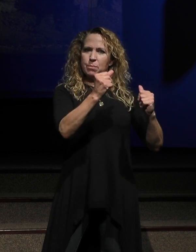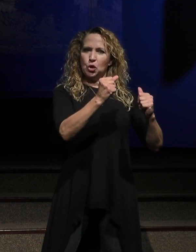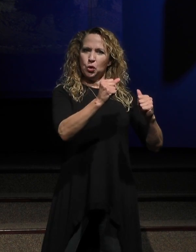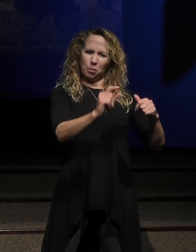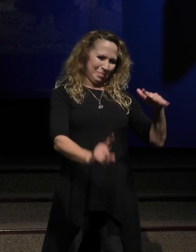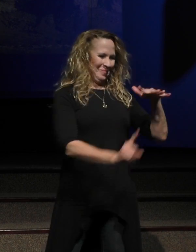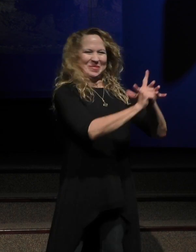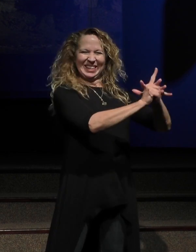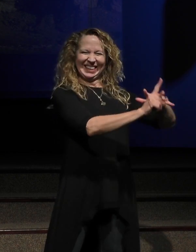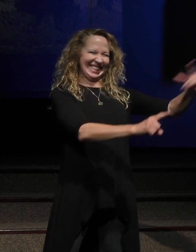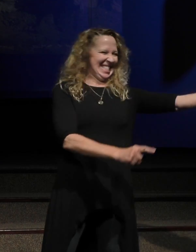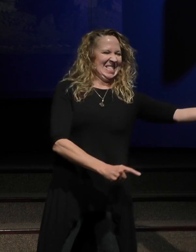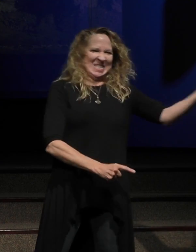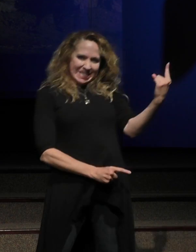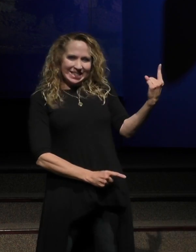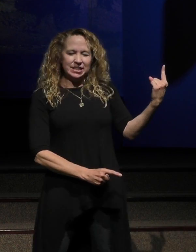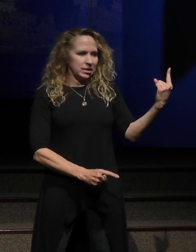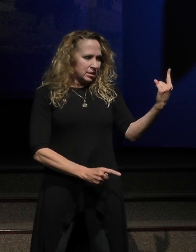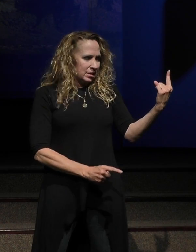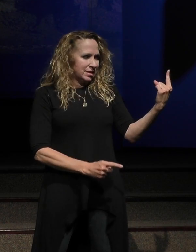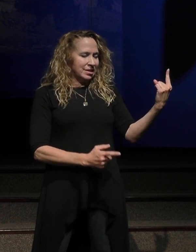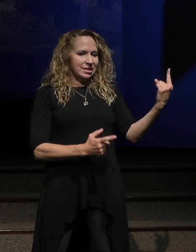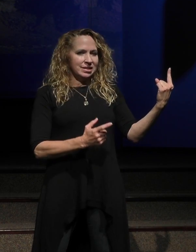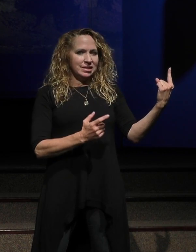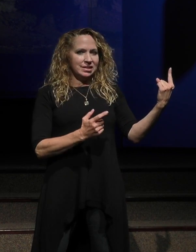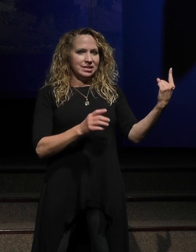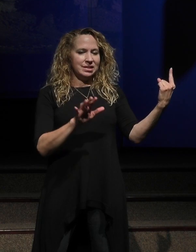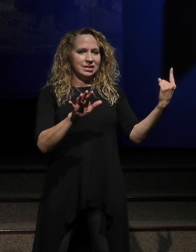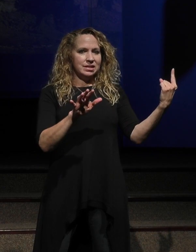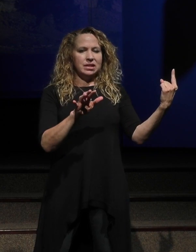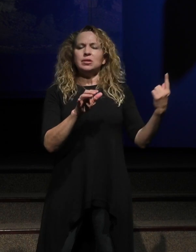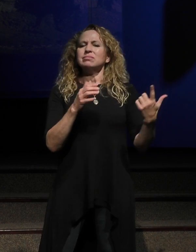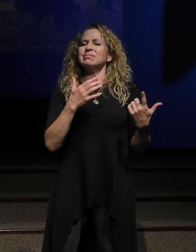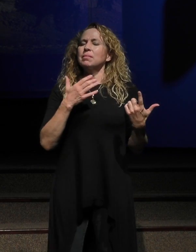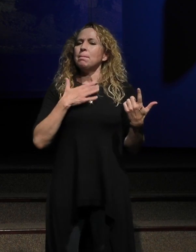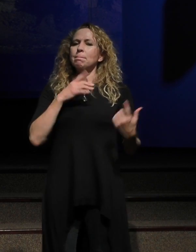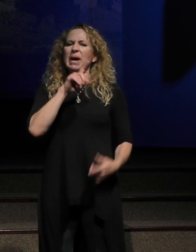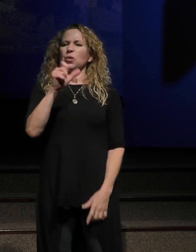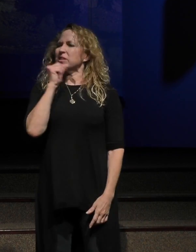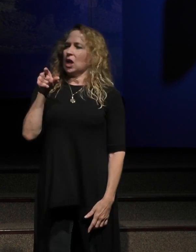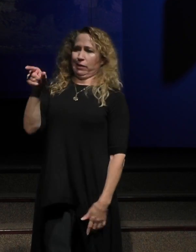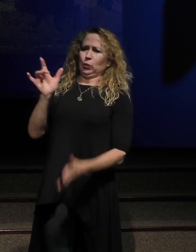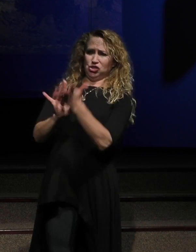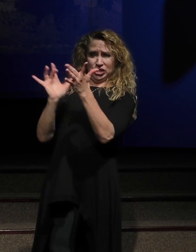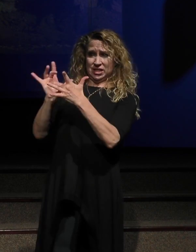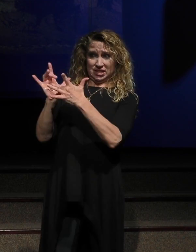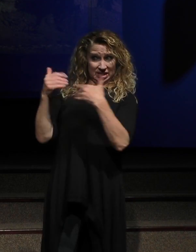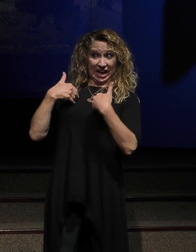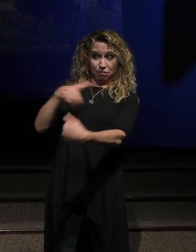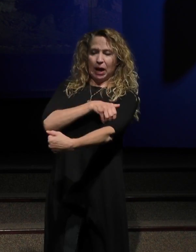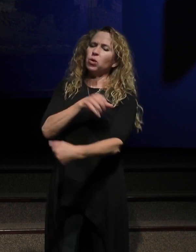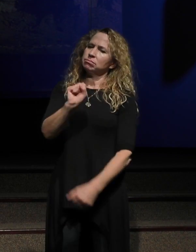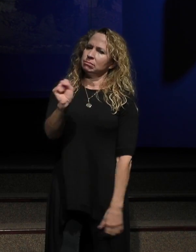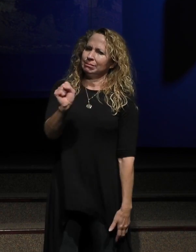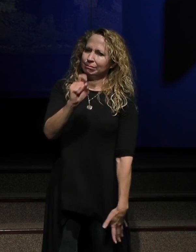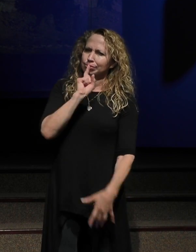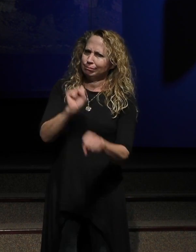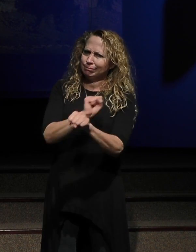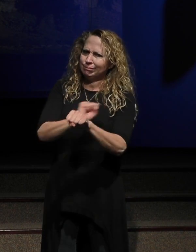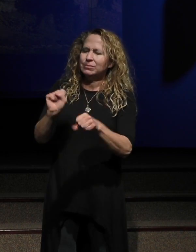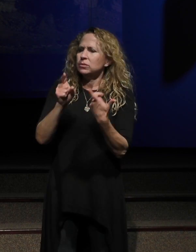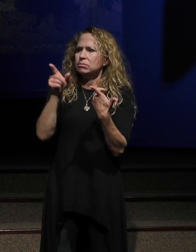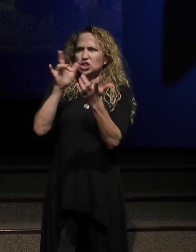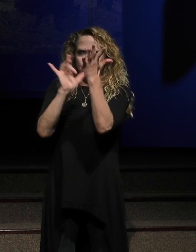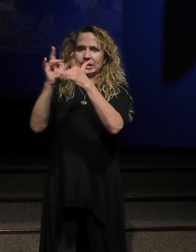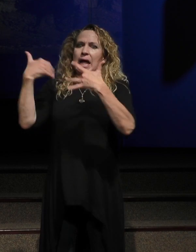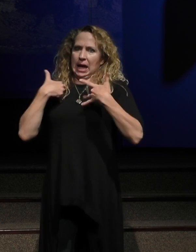right there, he's there. And the question for us is not, did Jesus have the power? I think most of us know that Jesus has the power.